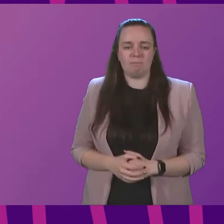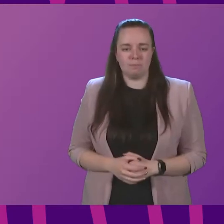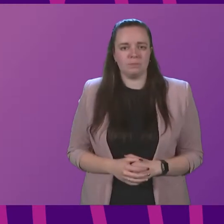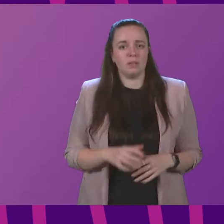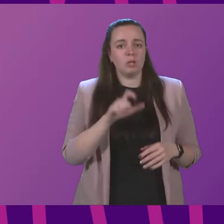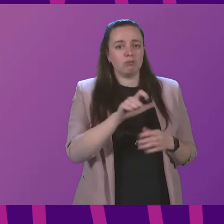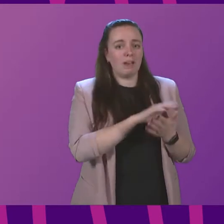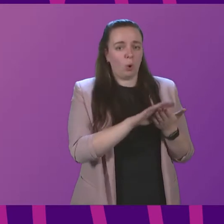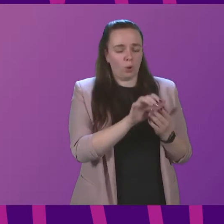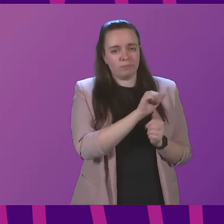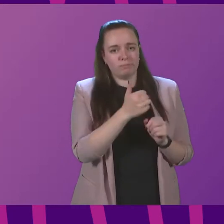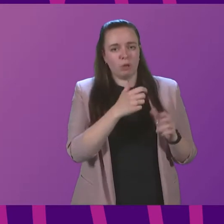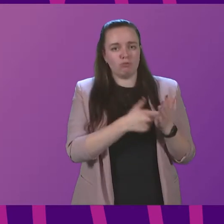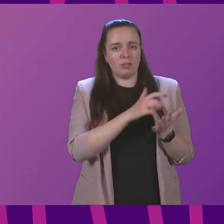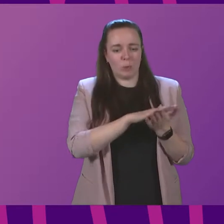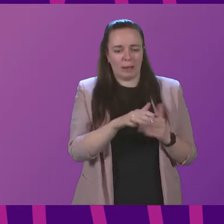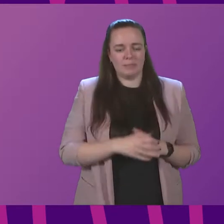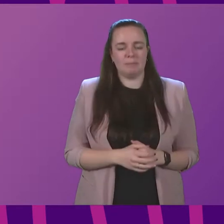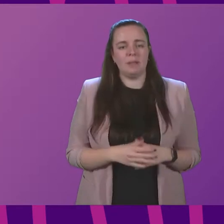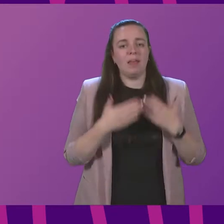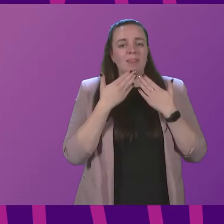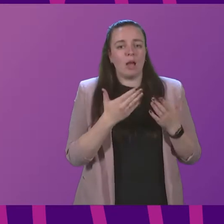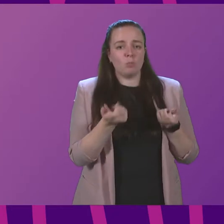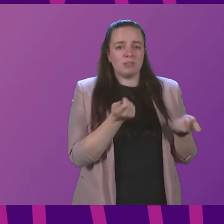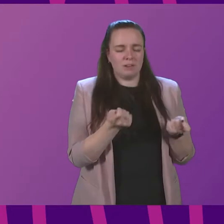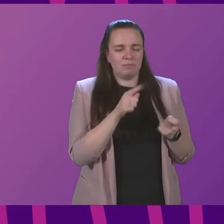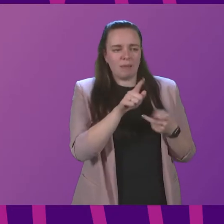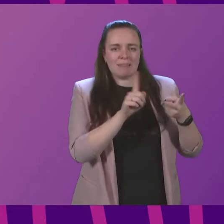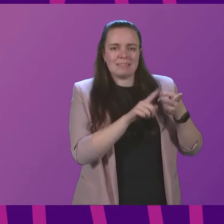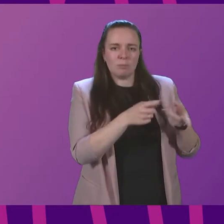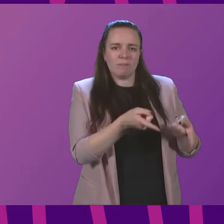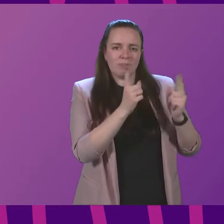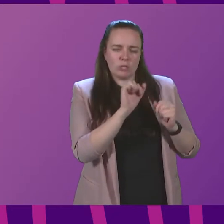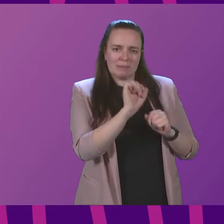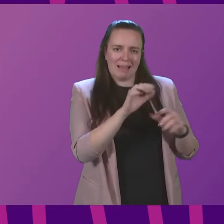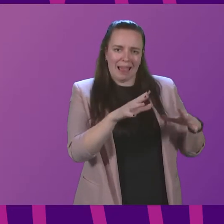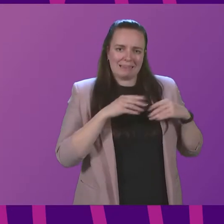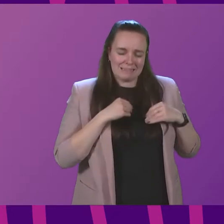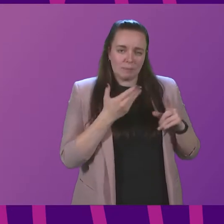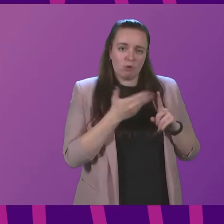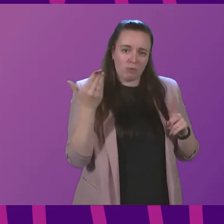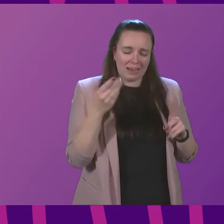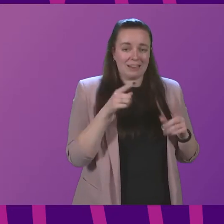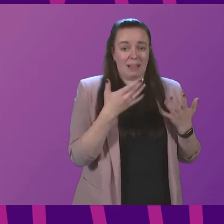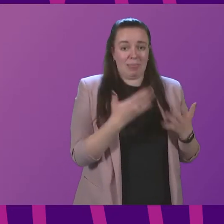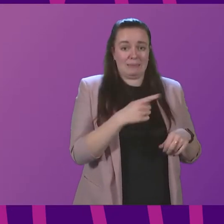to be followed by Rachel Hamilton thank you Deputy Presiding Officer does the Deputy First Minister accept and recognise that at this time of year every